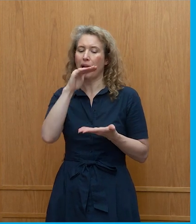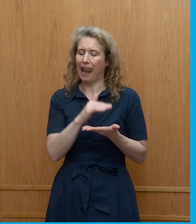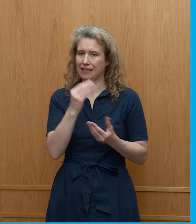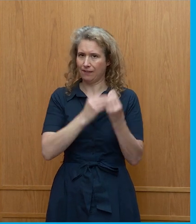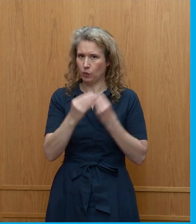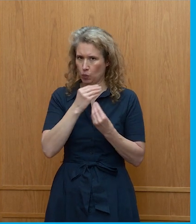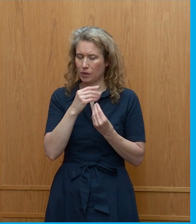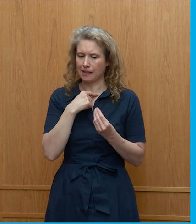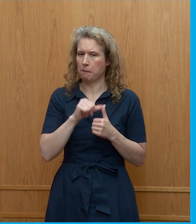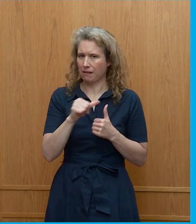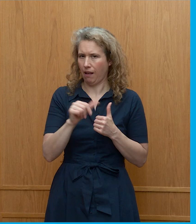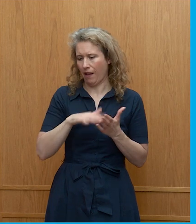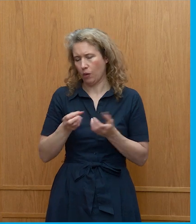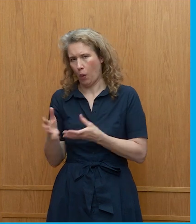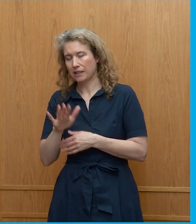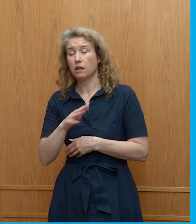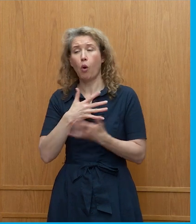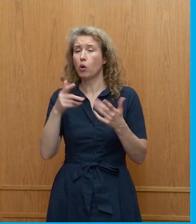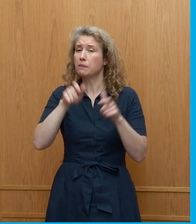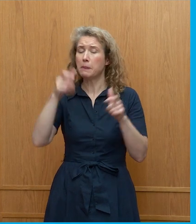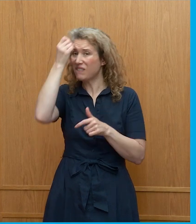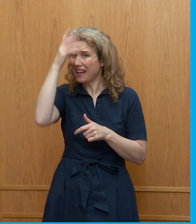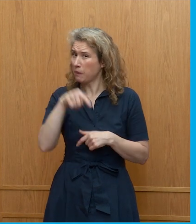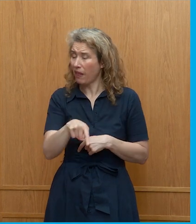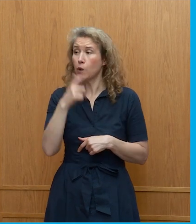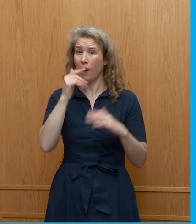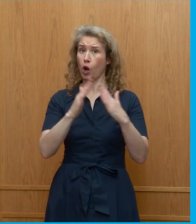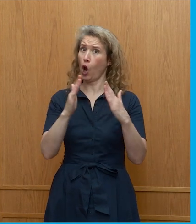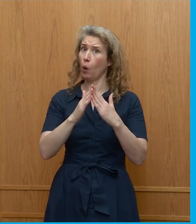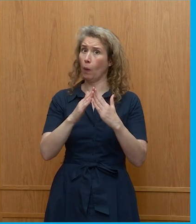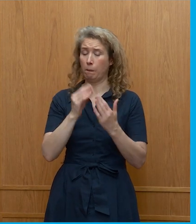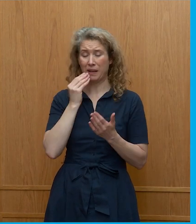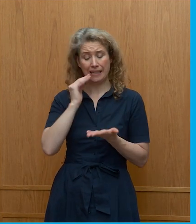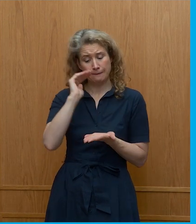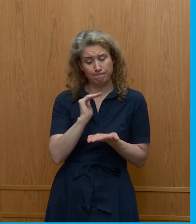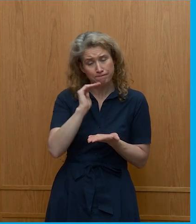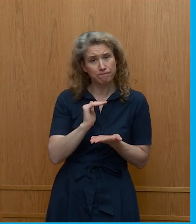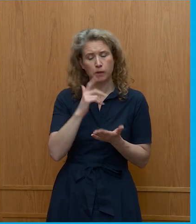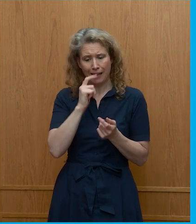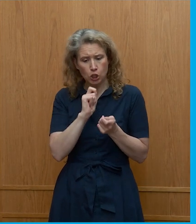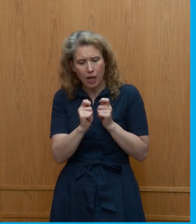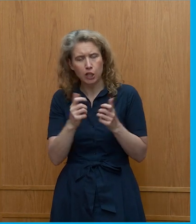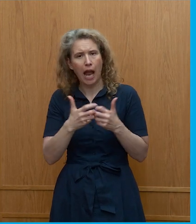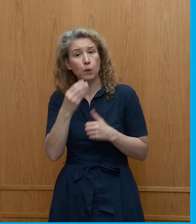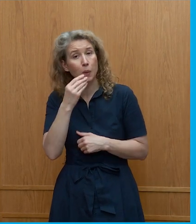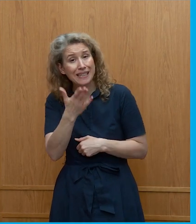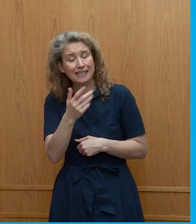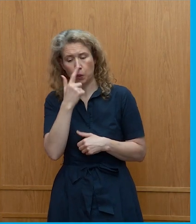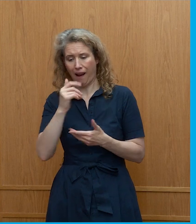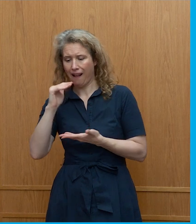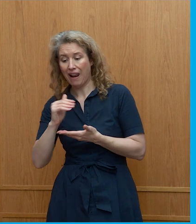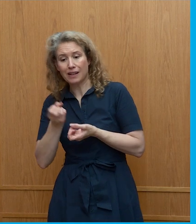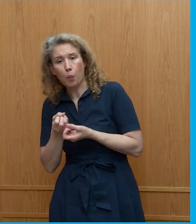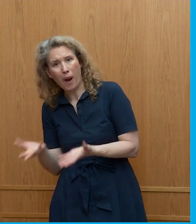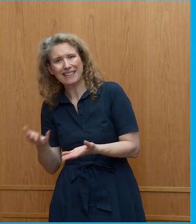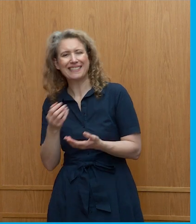forgetting about those issues, and that is something that people can do at home. That's something you can do with your family. This is something you can do as a nation or